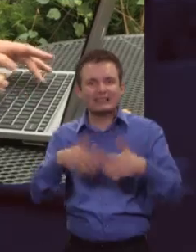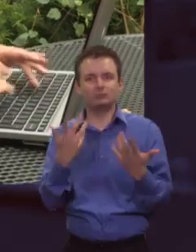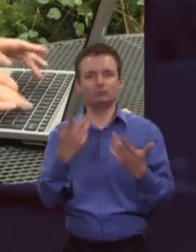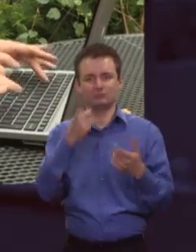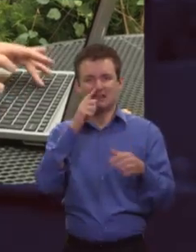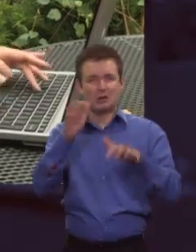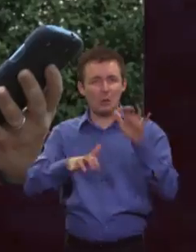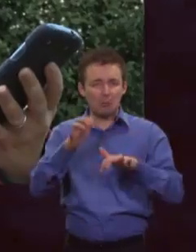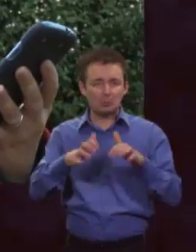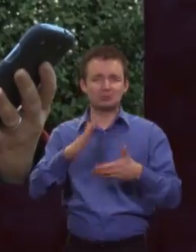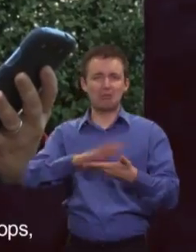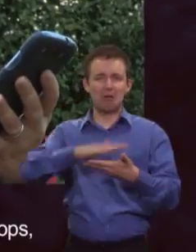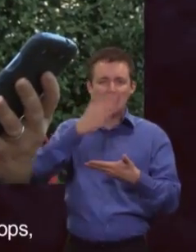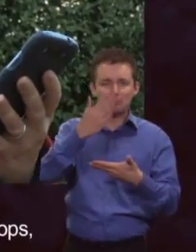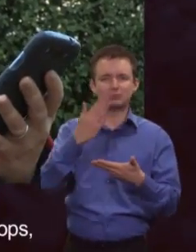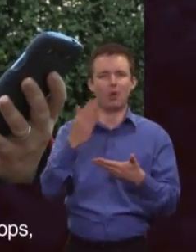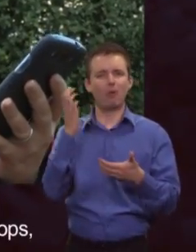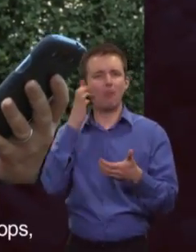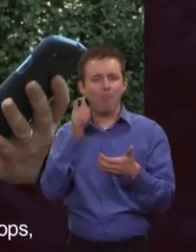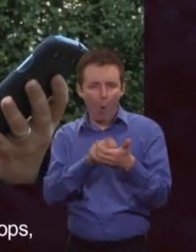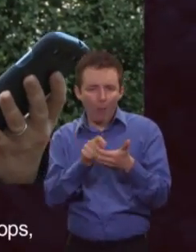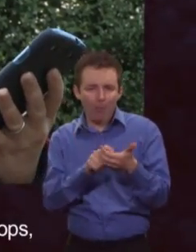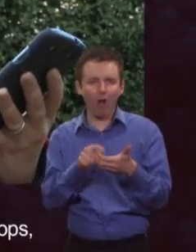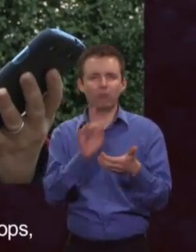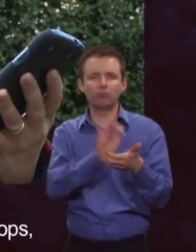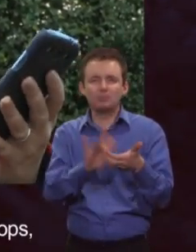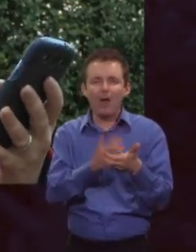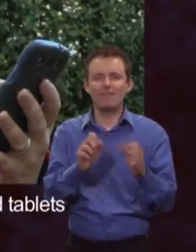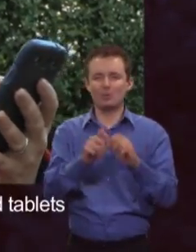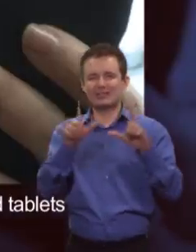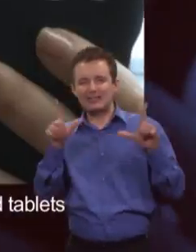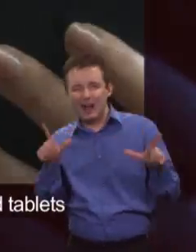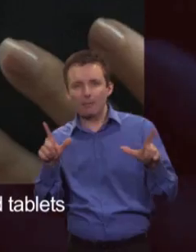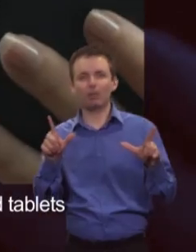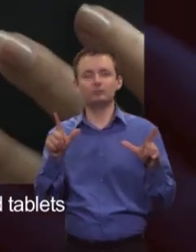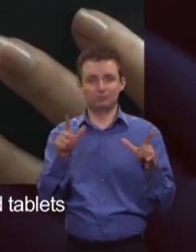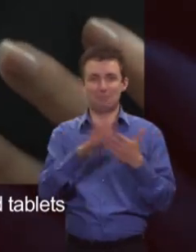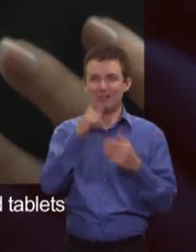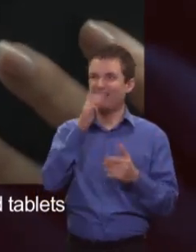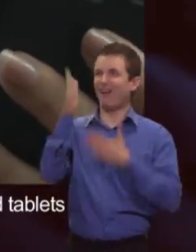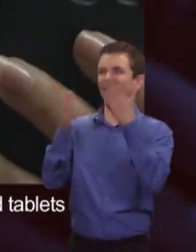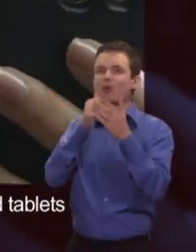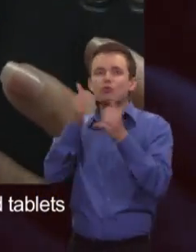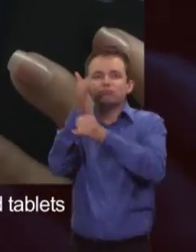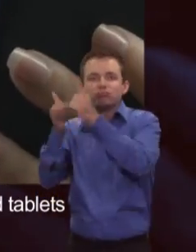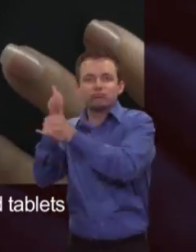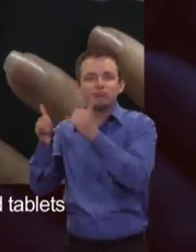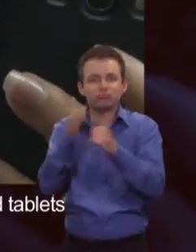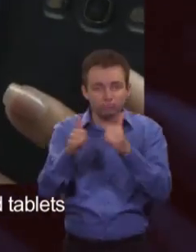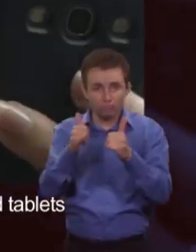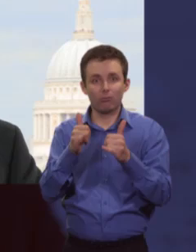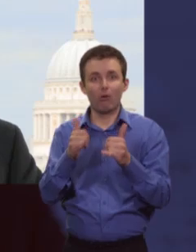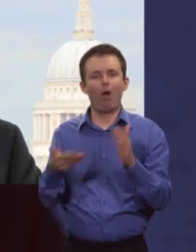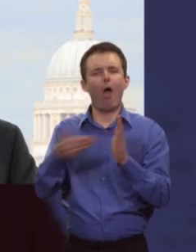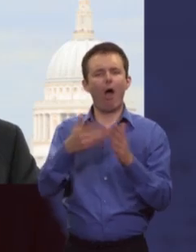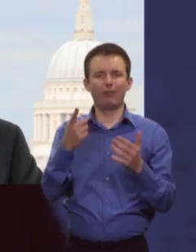it on mainstream kit, so on their PCs and their laptops, on mobiles, smartphones and tablets when they're out and about.